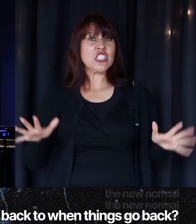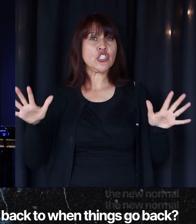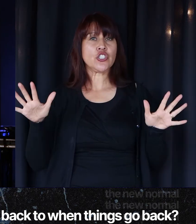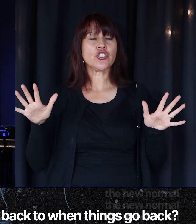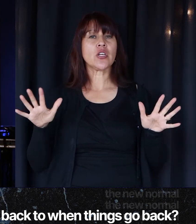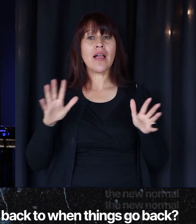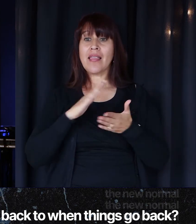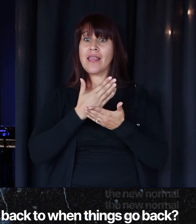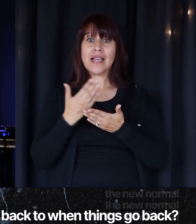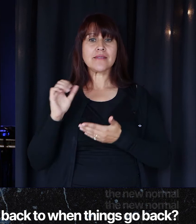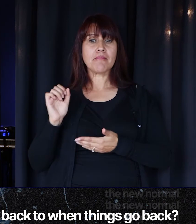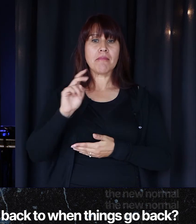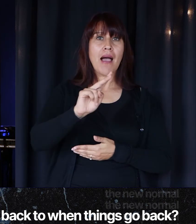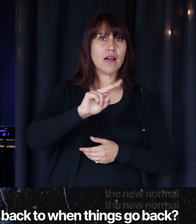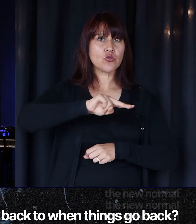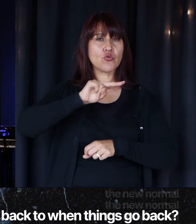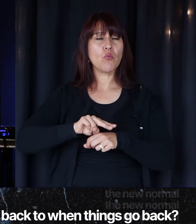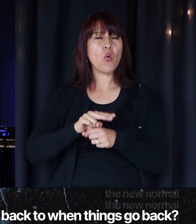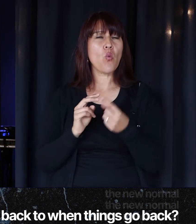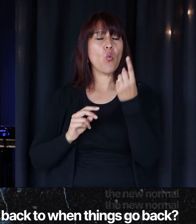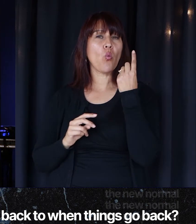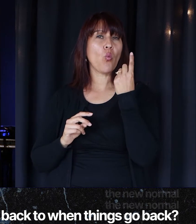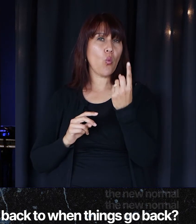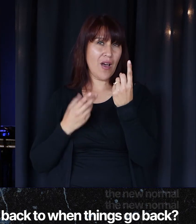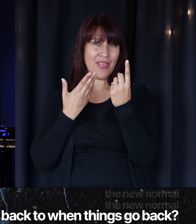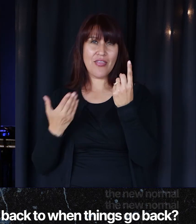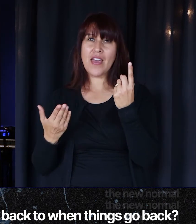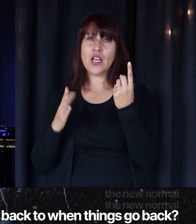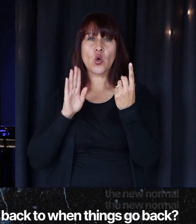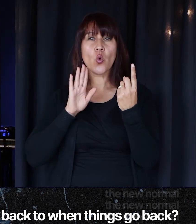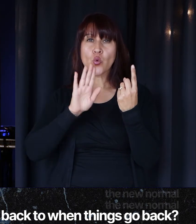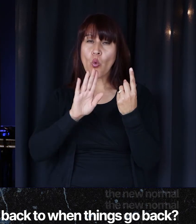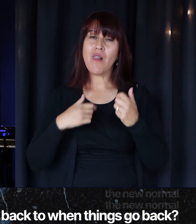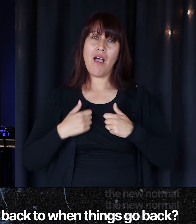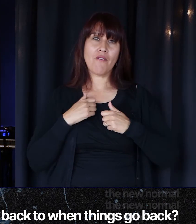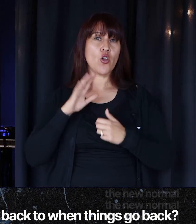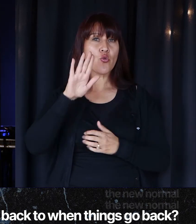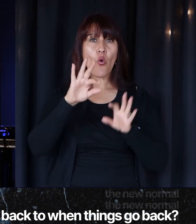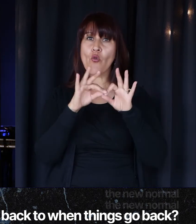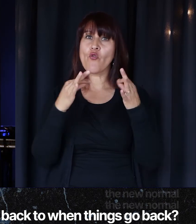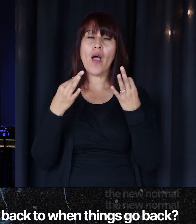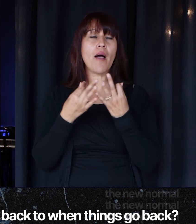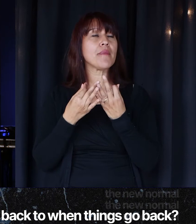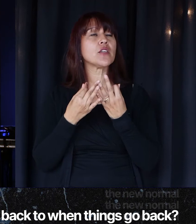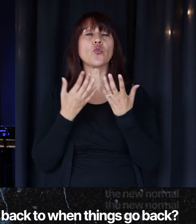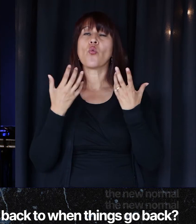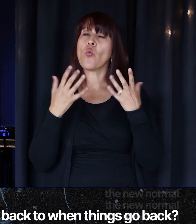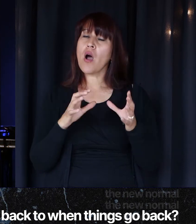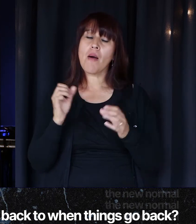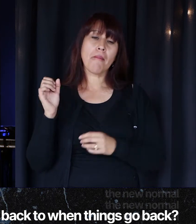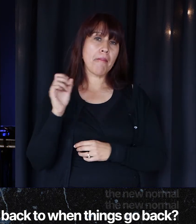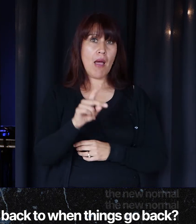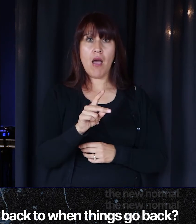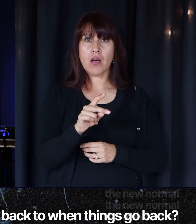things begin to go back, what is one thing in your life and in your family that you do not want to